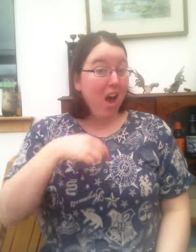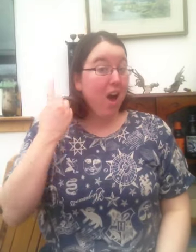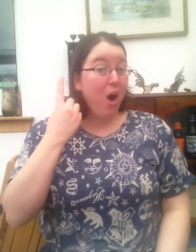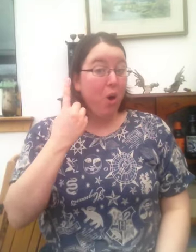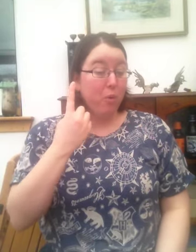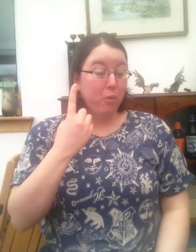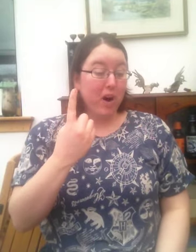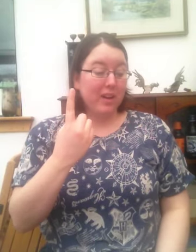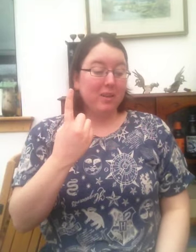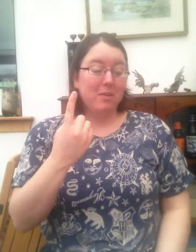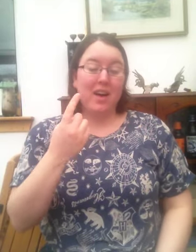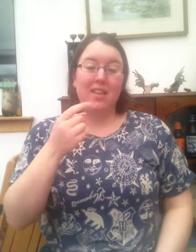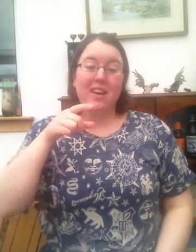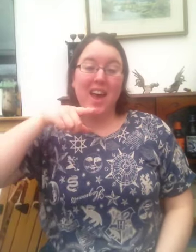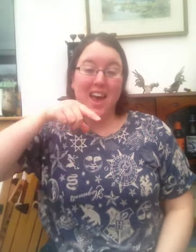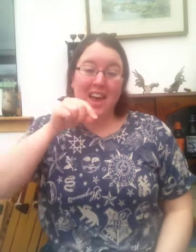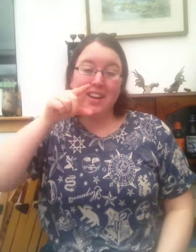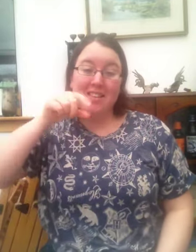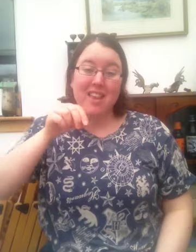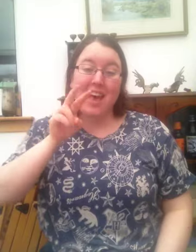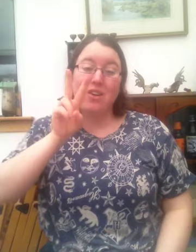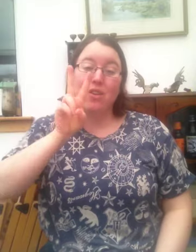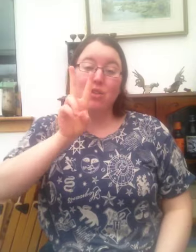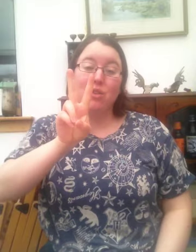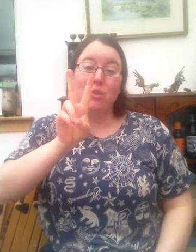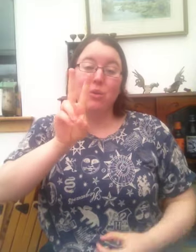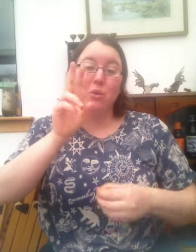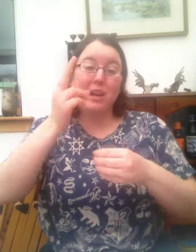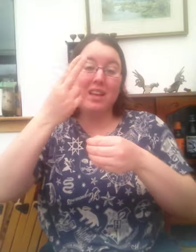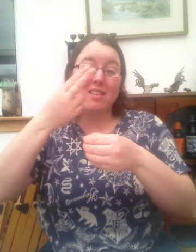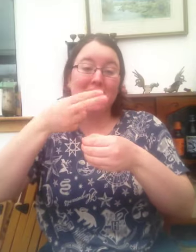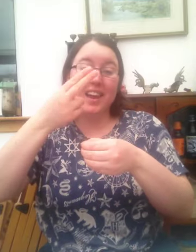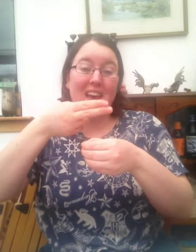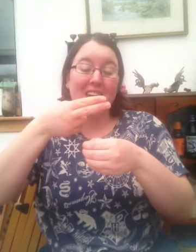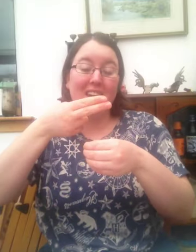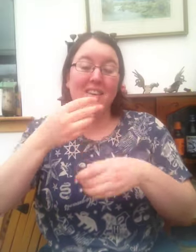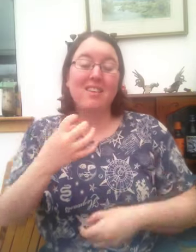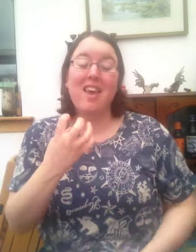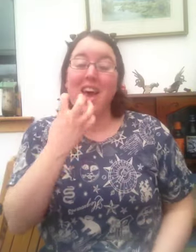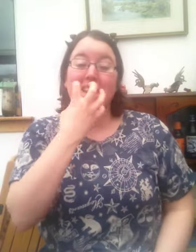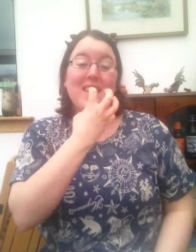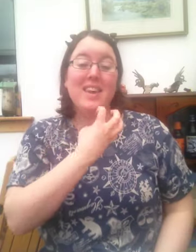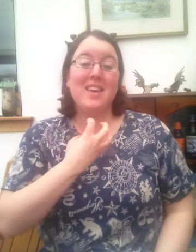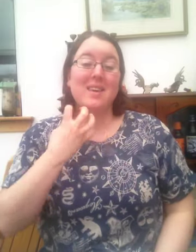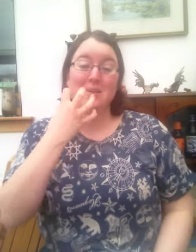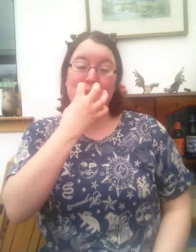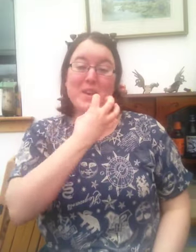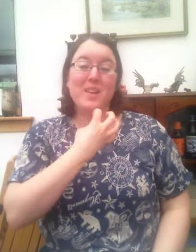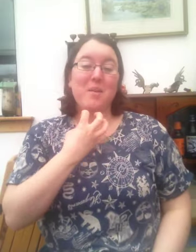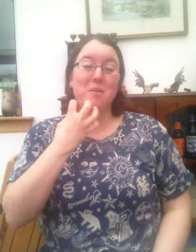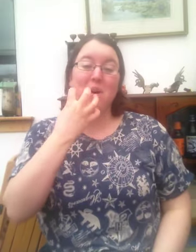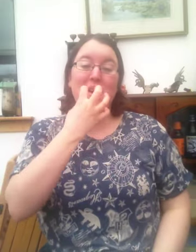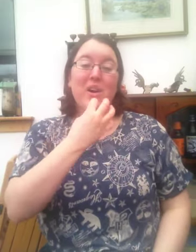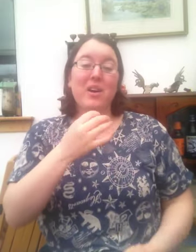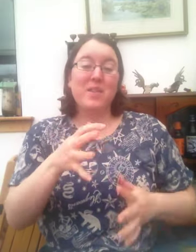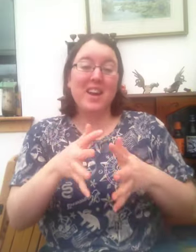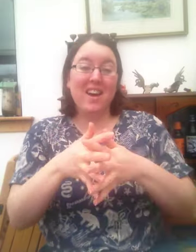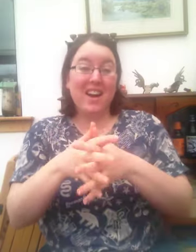one mother hen sat on two little eggs keeping them warm in her